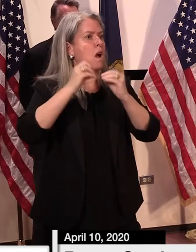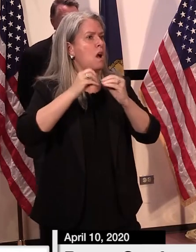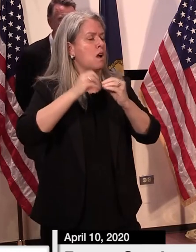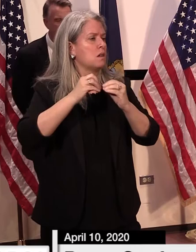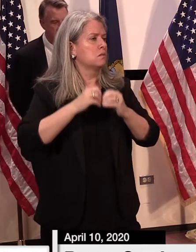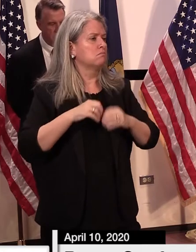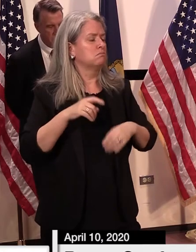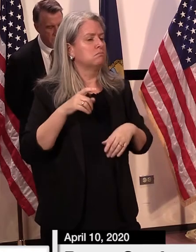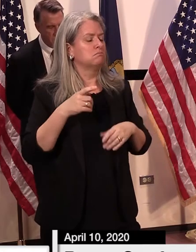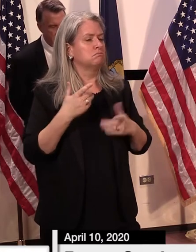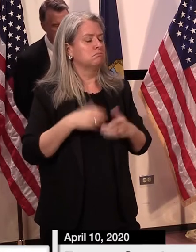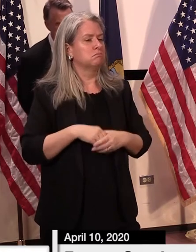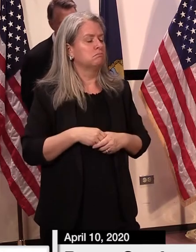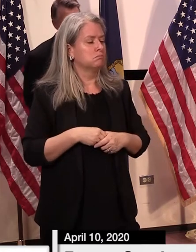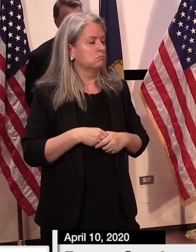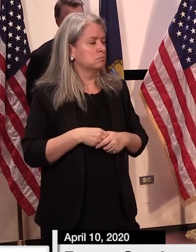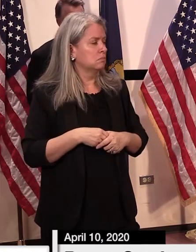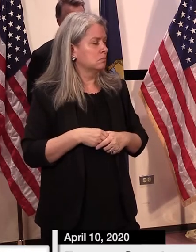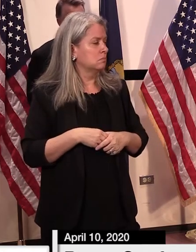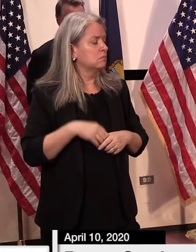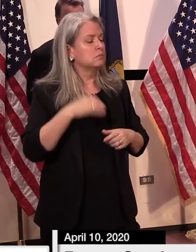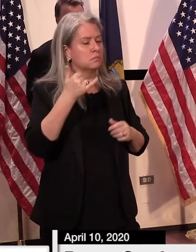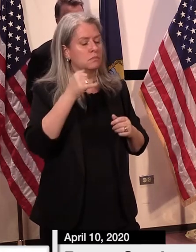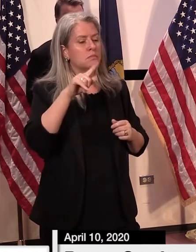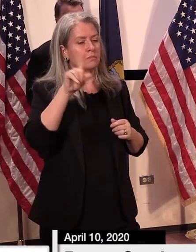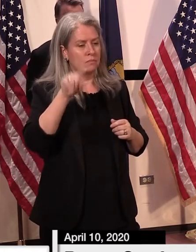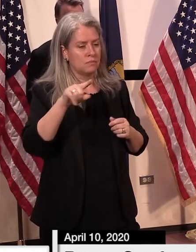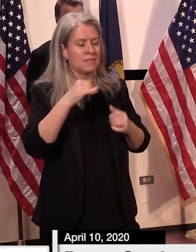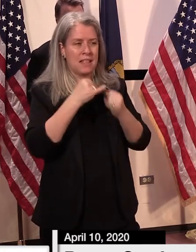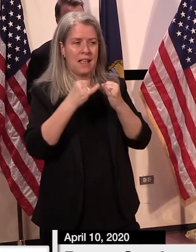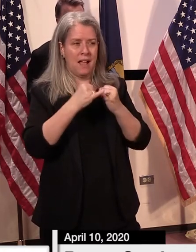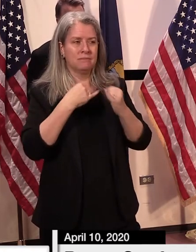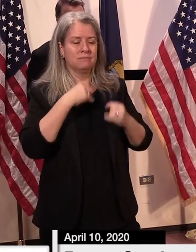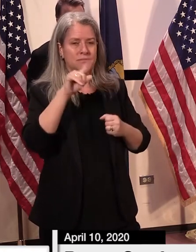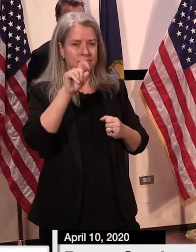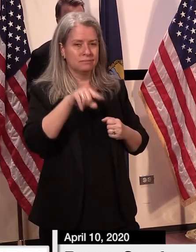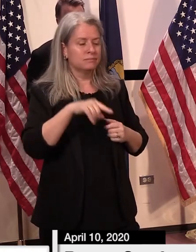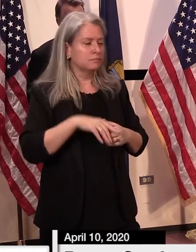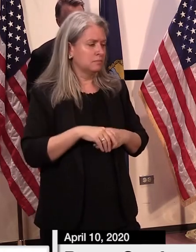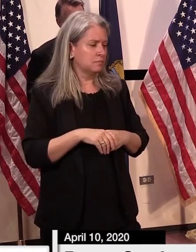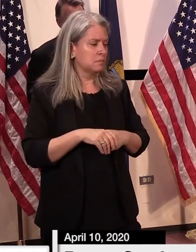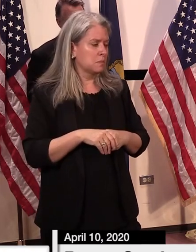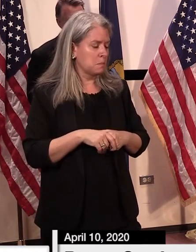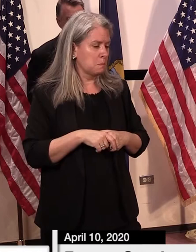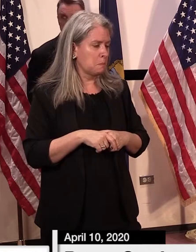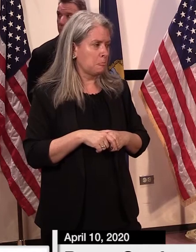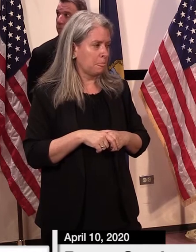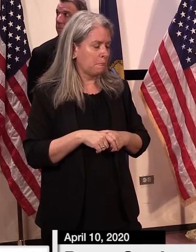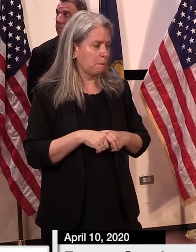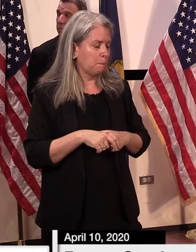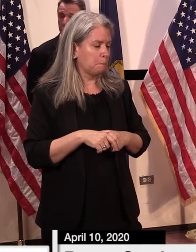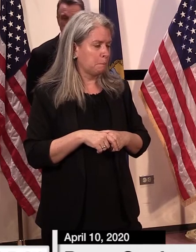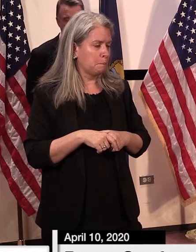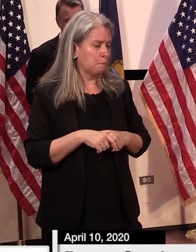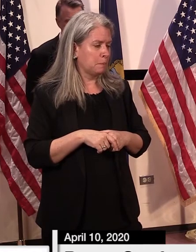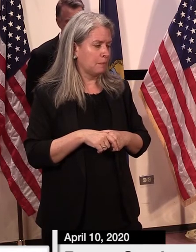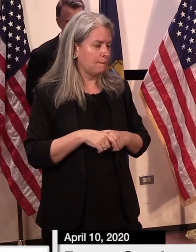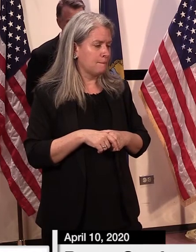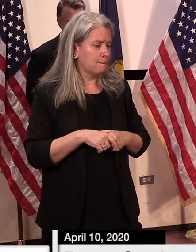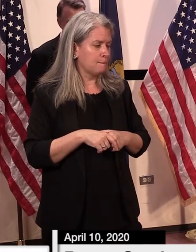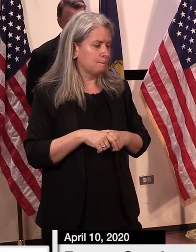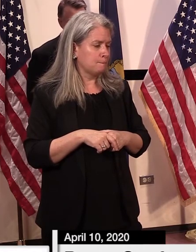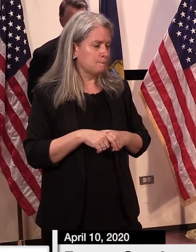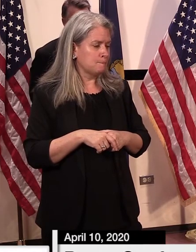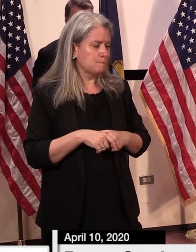okay and then a second question my last question um on the same uh you know topic that you've already